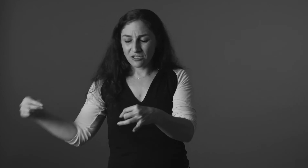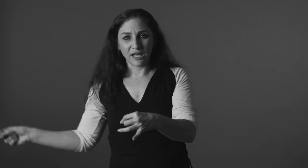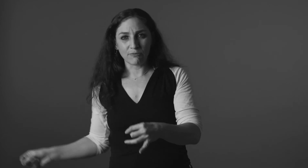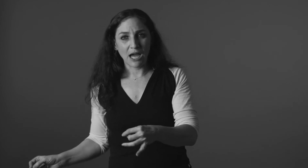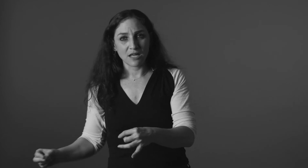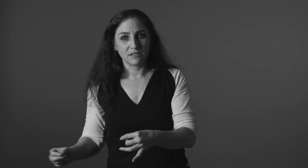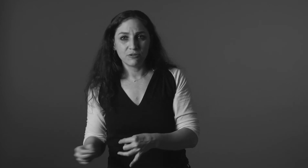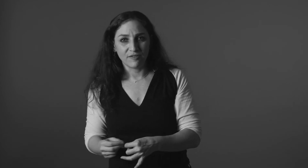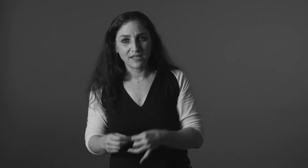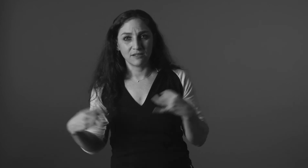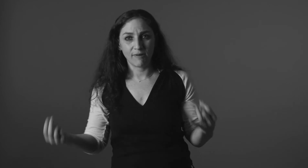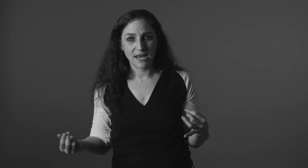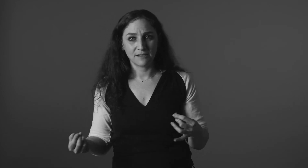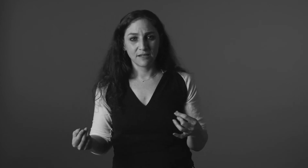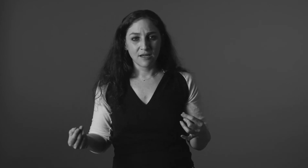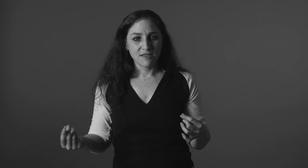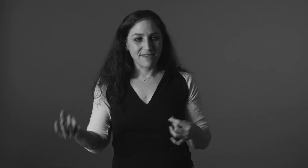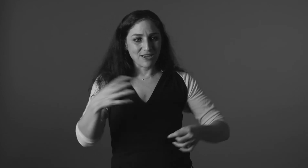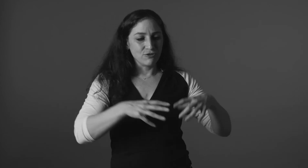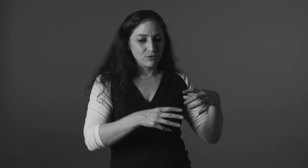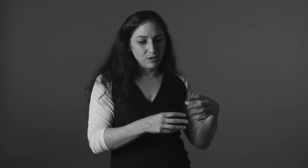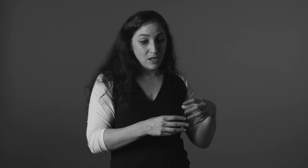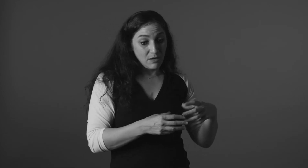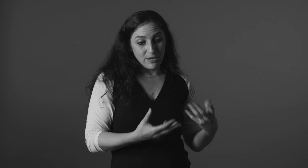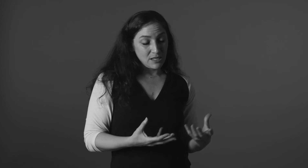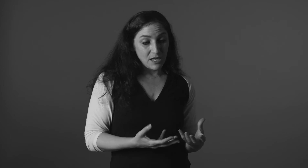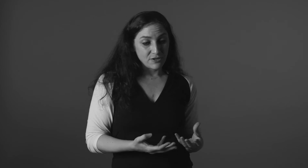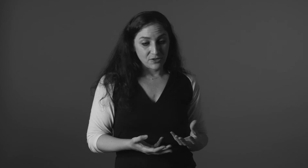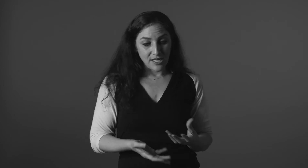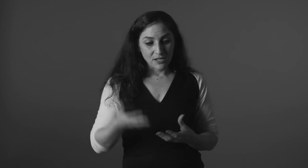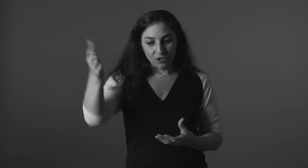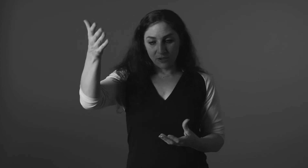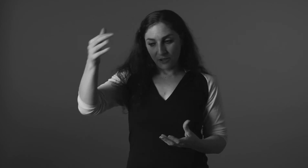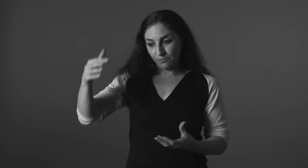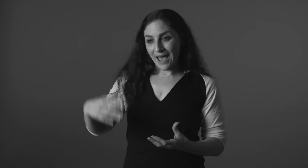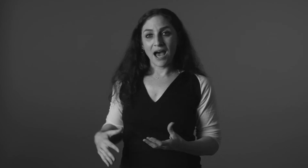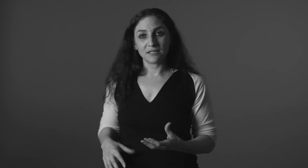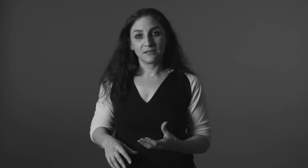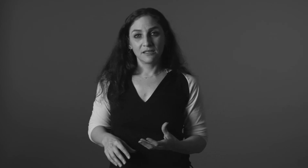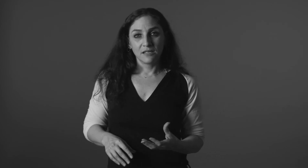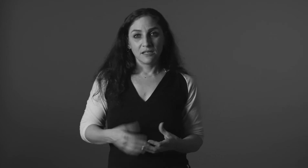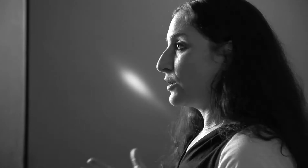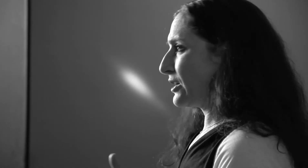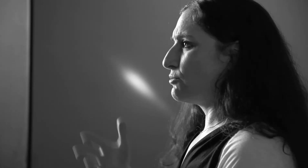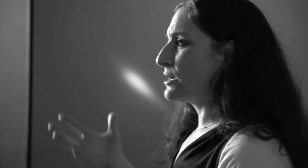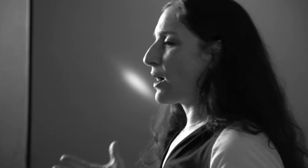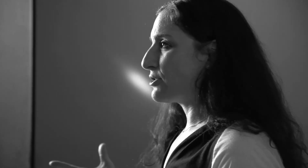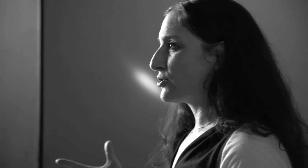start to like reconstitute events in ways that you begin to understand your your past. Like you rewrite your